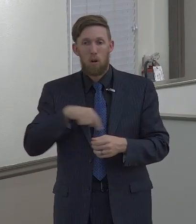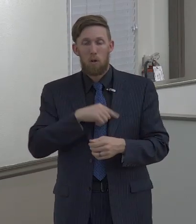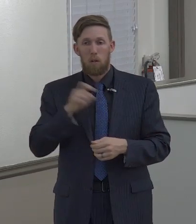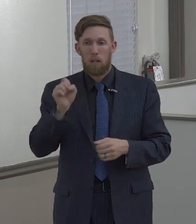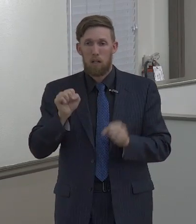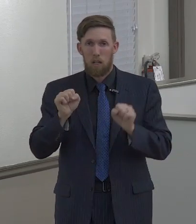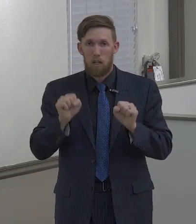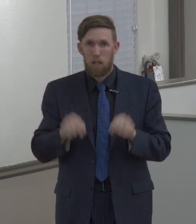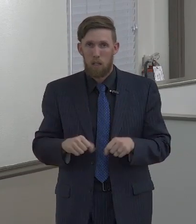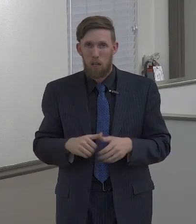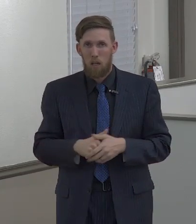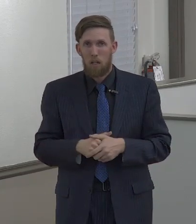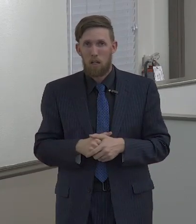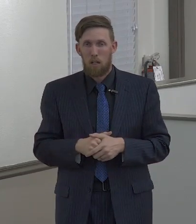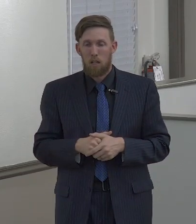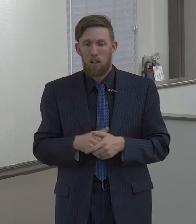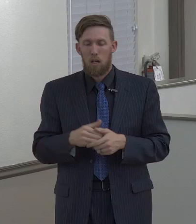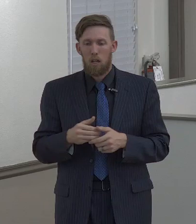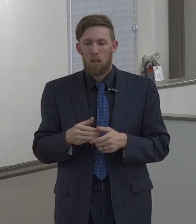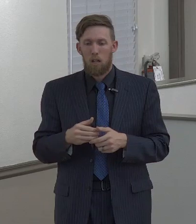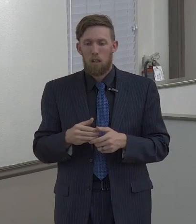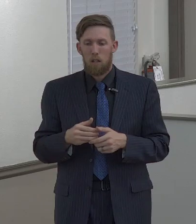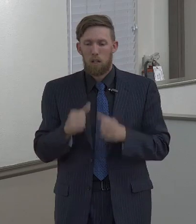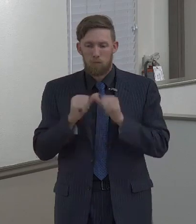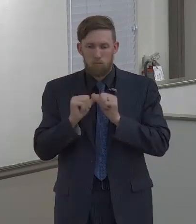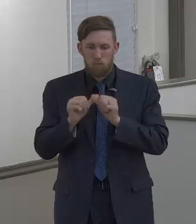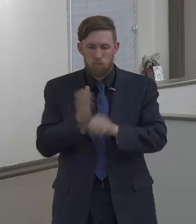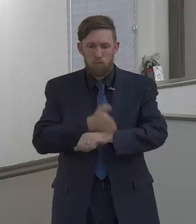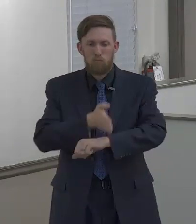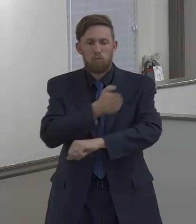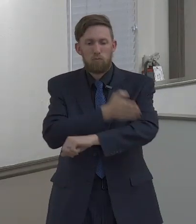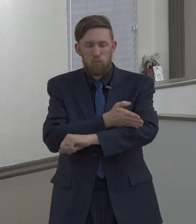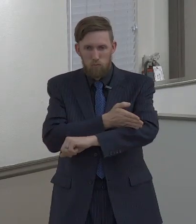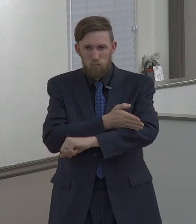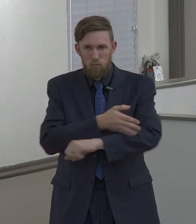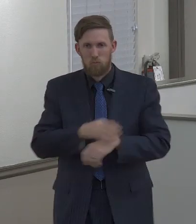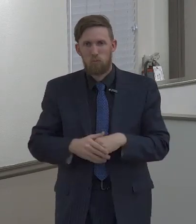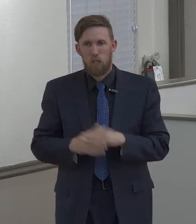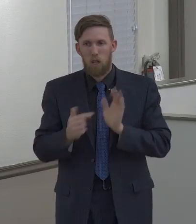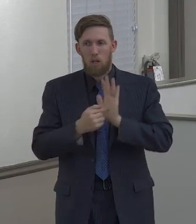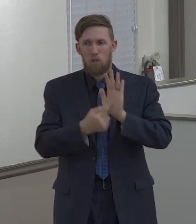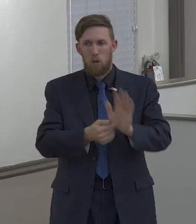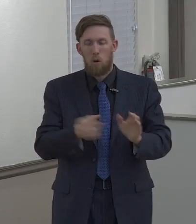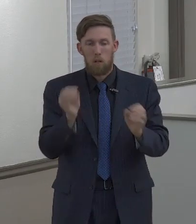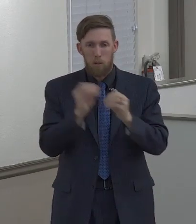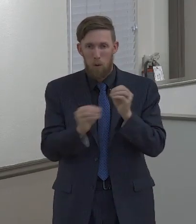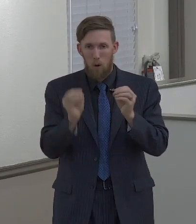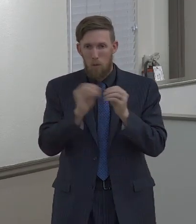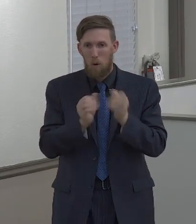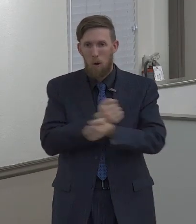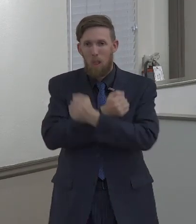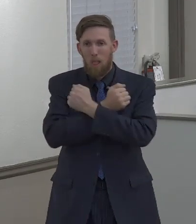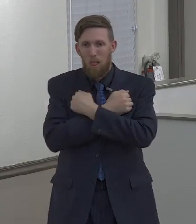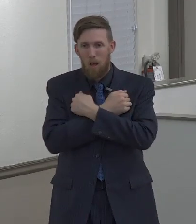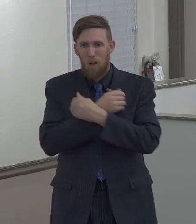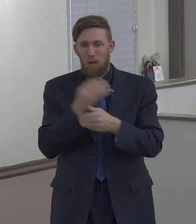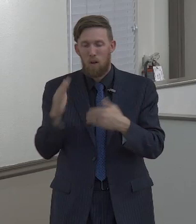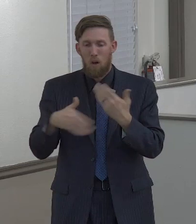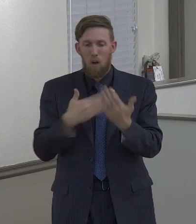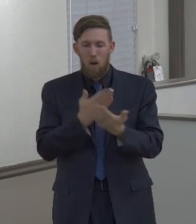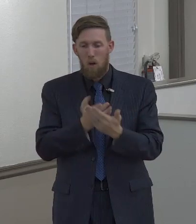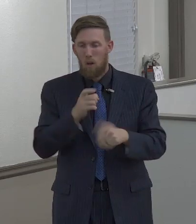verses 9 and 10 but as touching brotherly love ye need not that I write unto you for ye yourselves